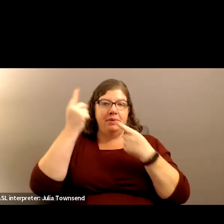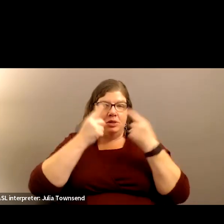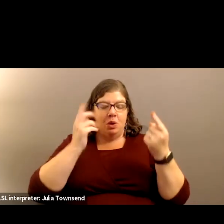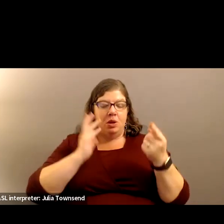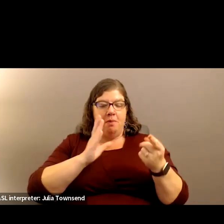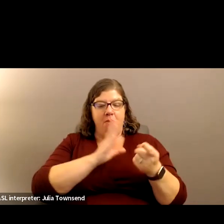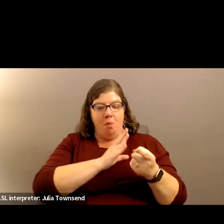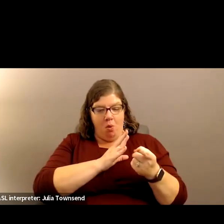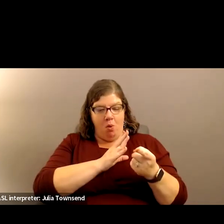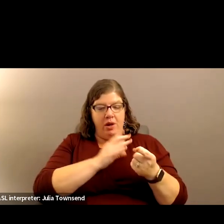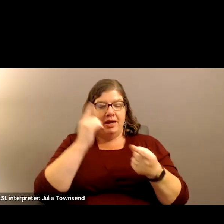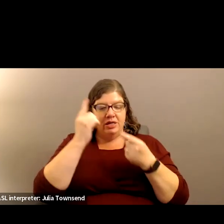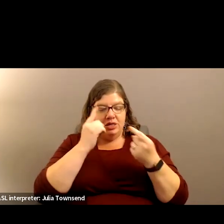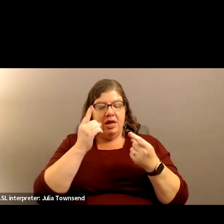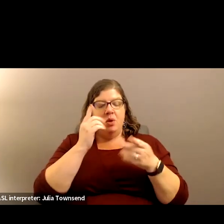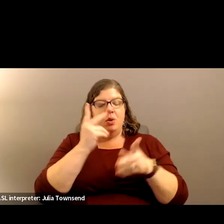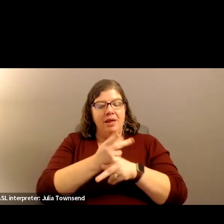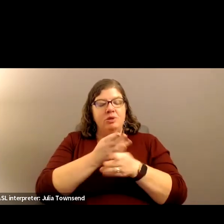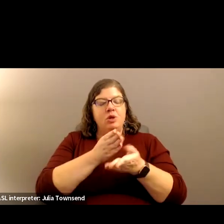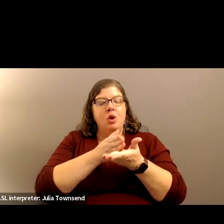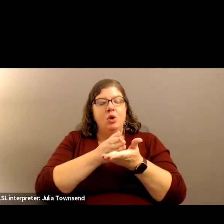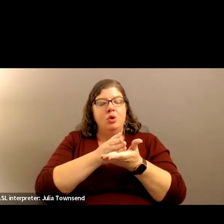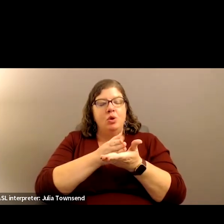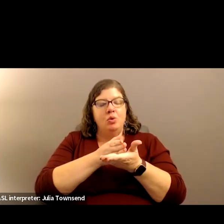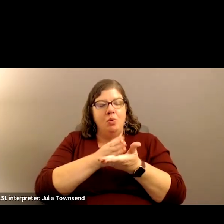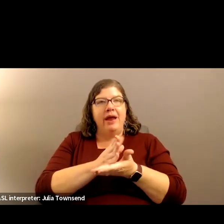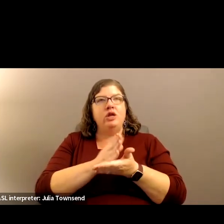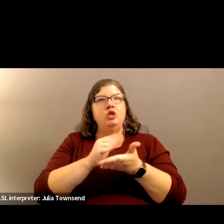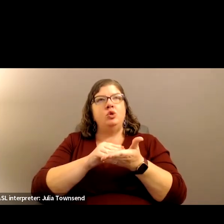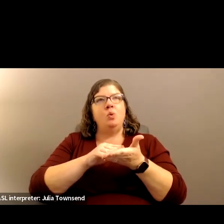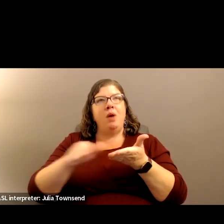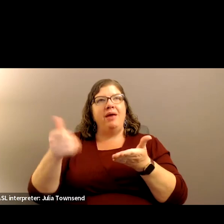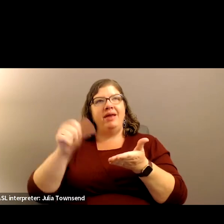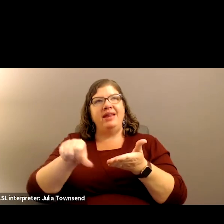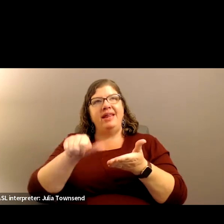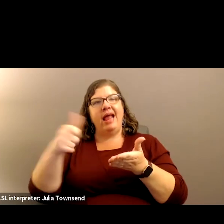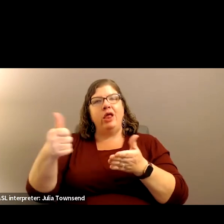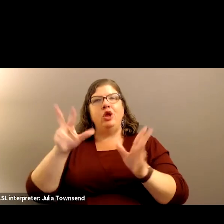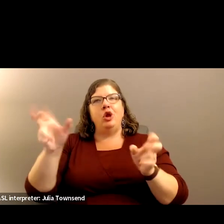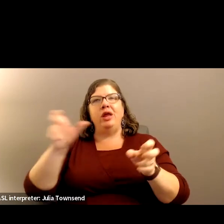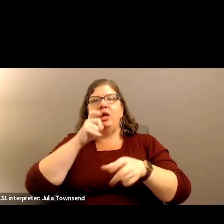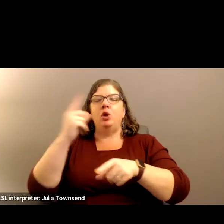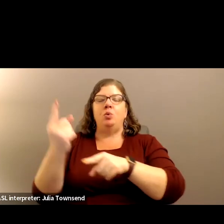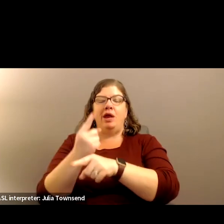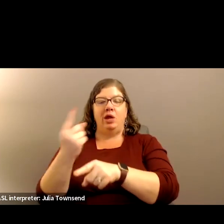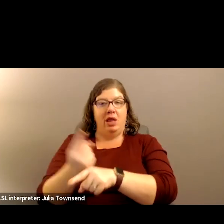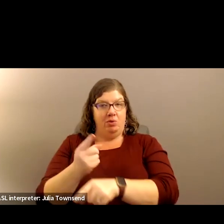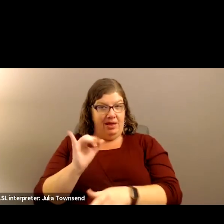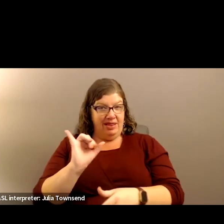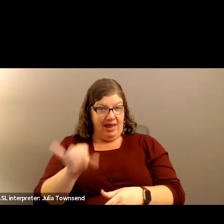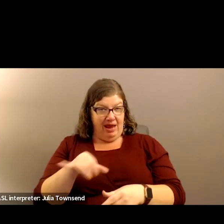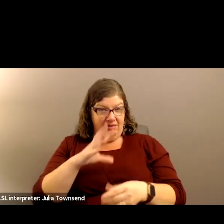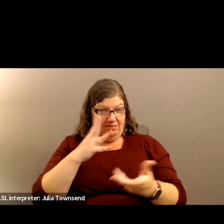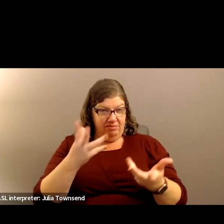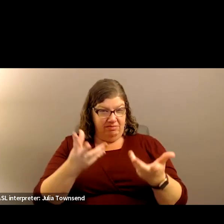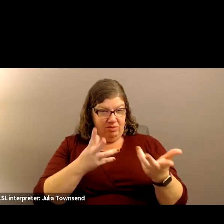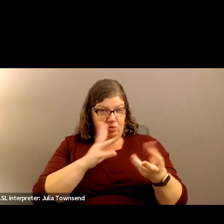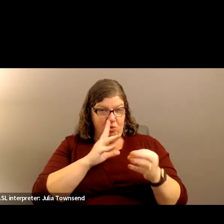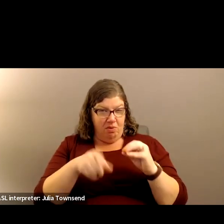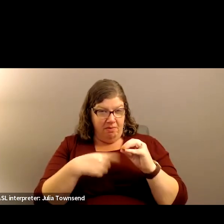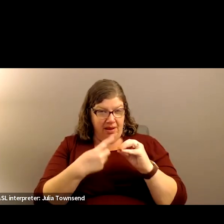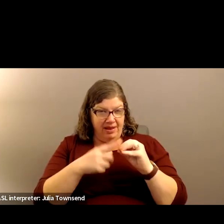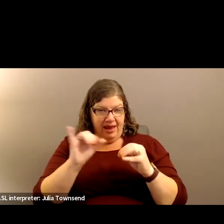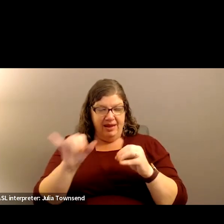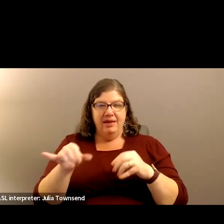reserves the right to waive any other irregularities. Is that what you're speaking to? Yeah. You want us to talk more about that? Yeah.